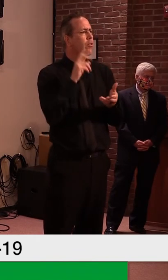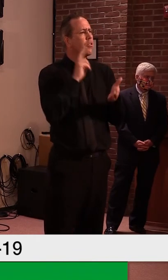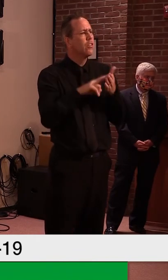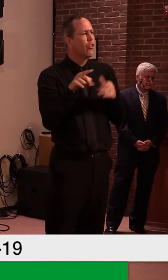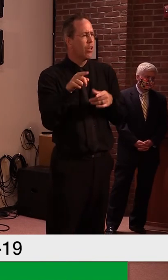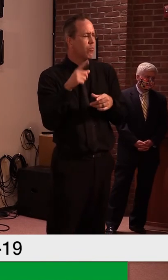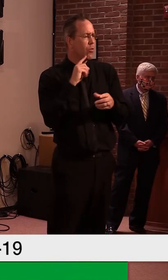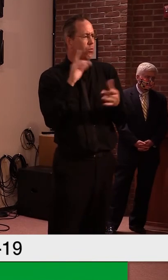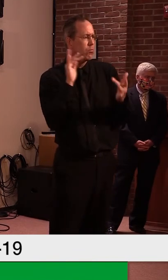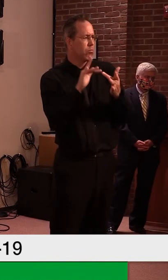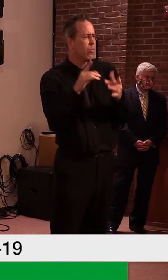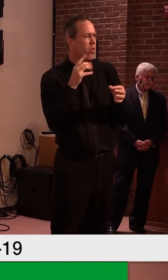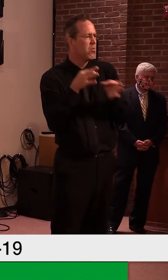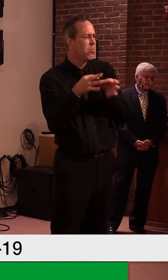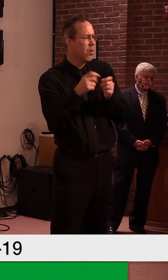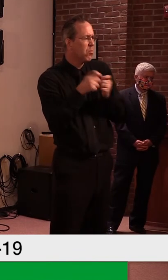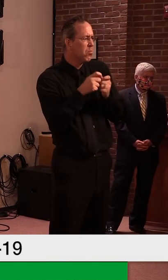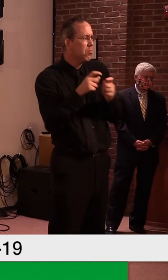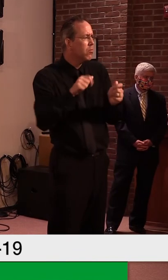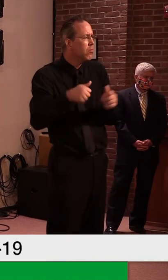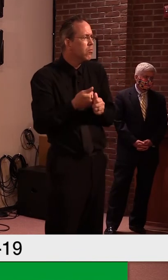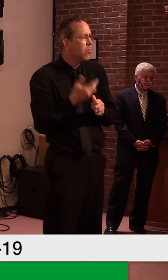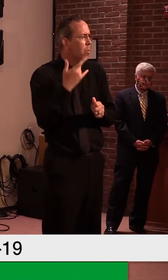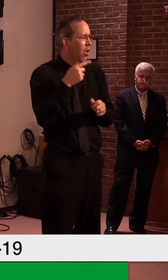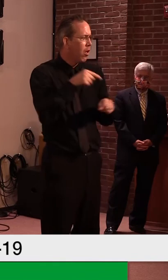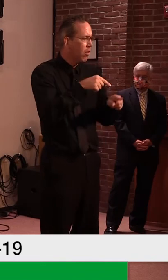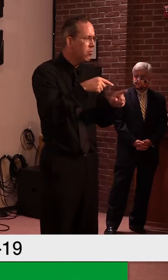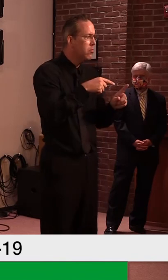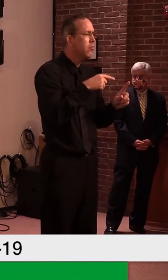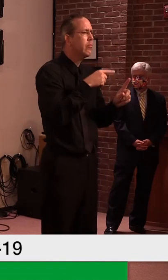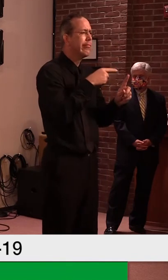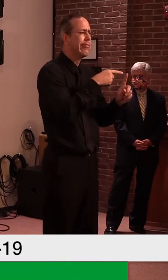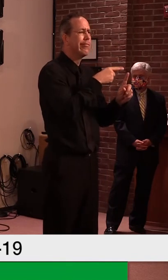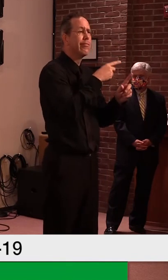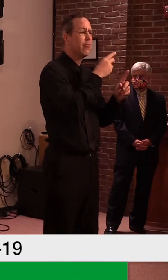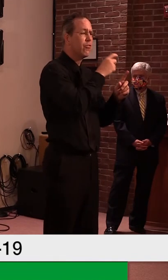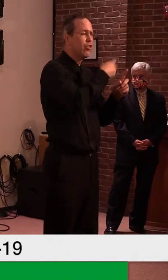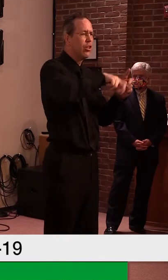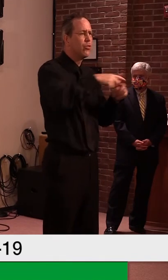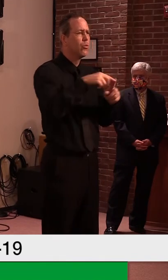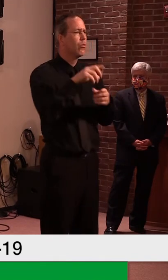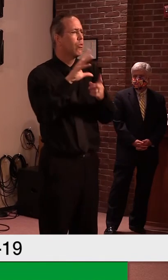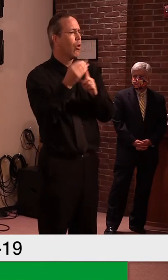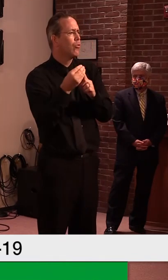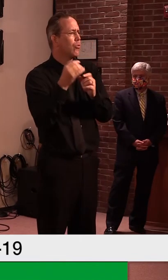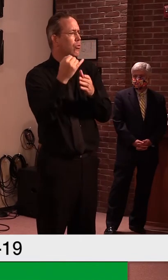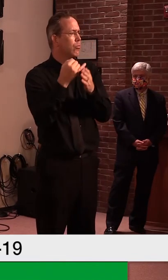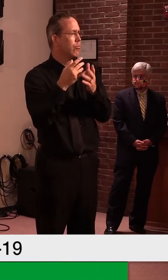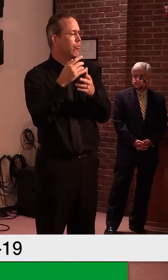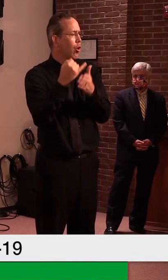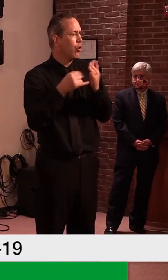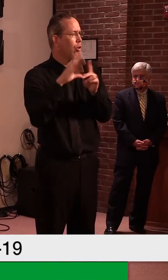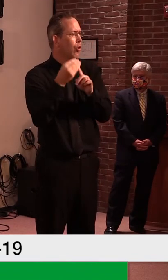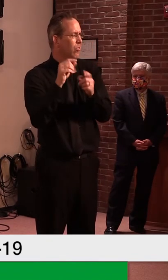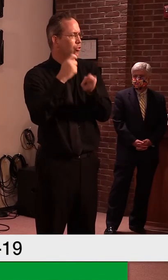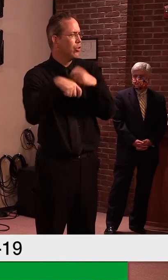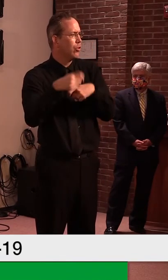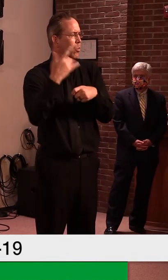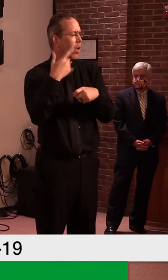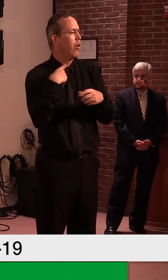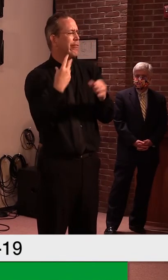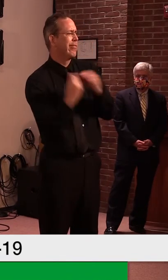how that evolves and, um, would be happy to do that. Okay. So we have to start with the phone issues.